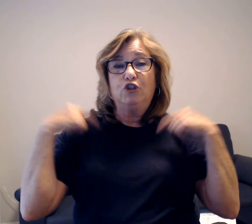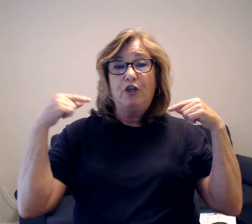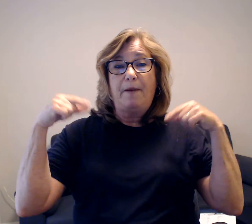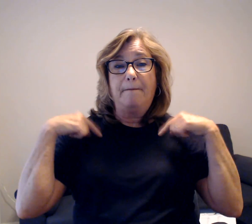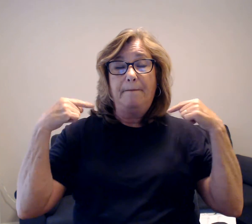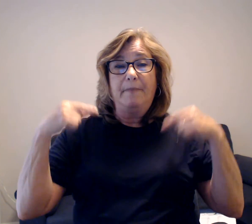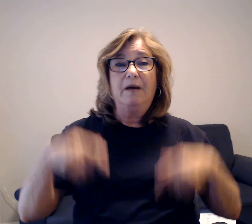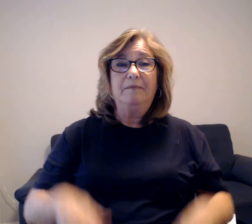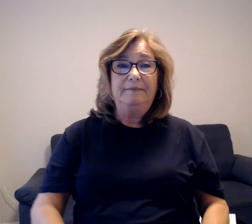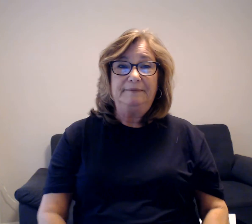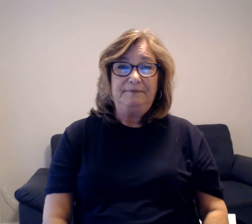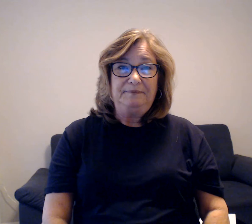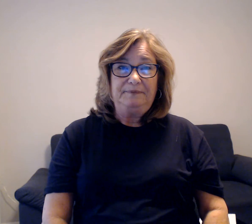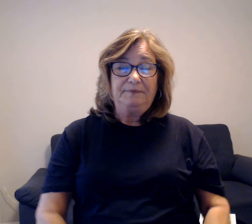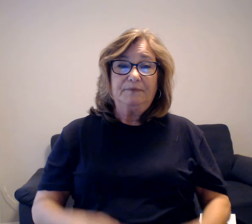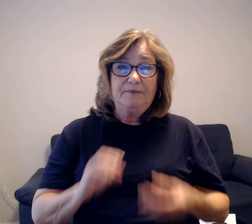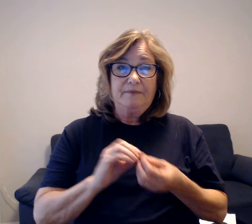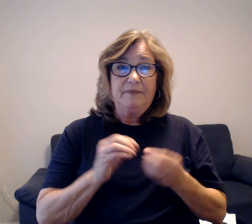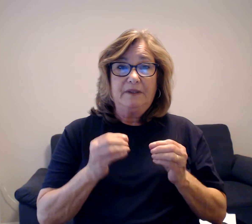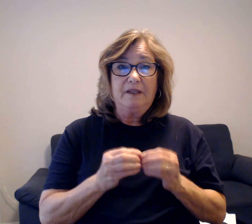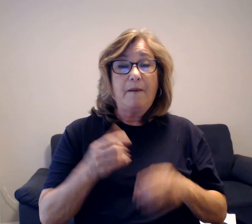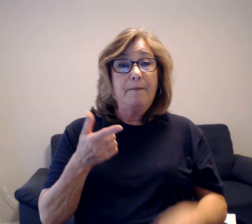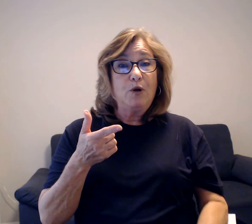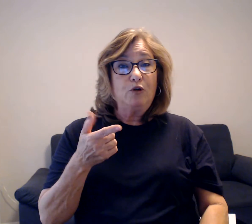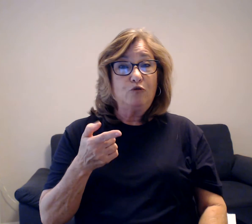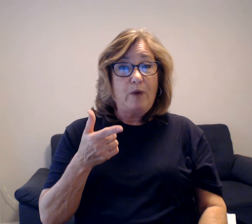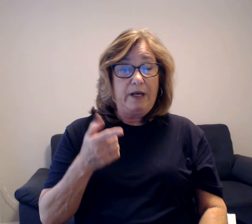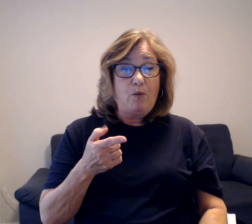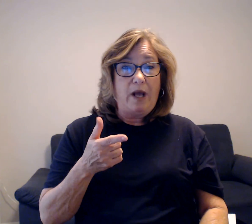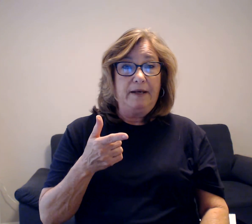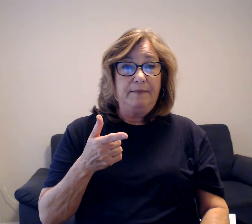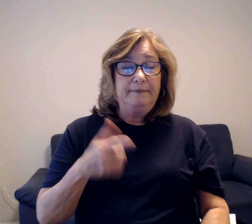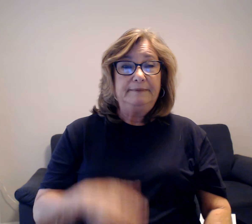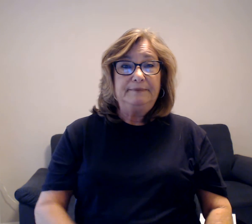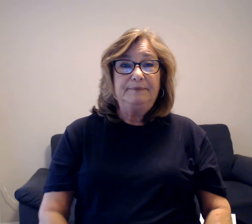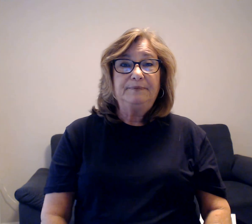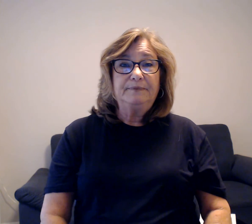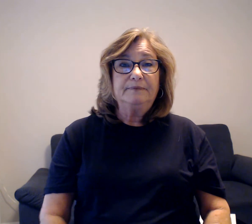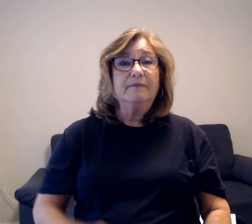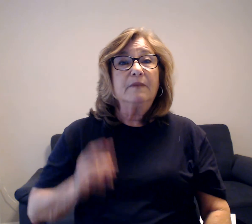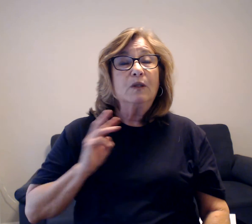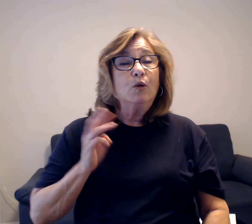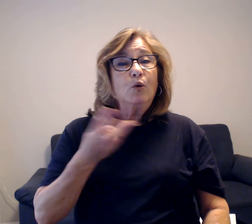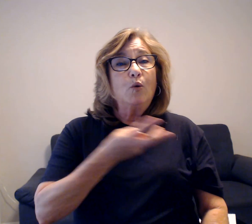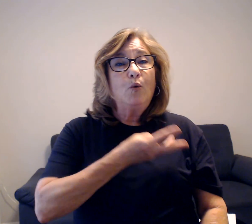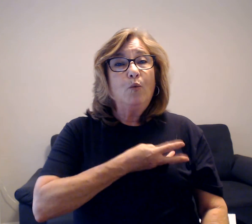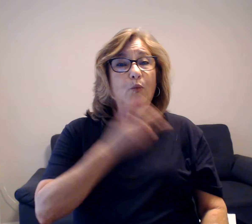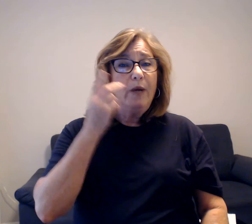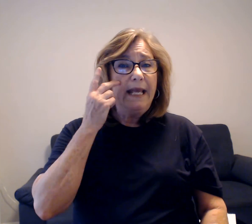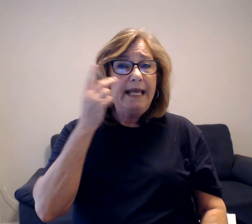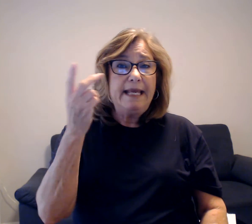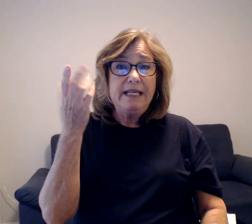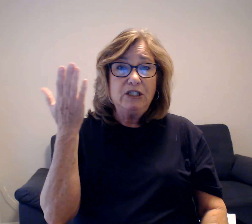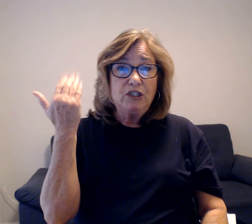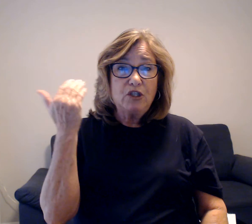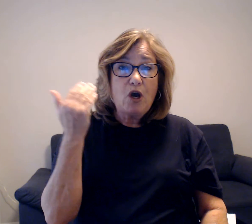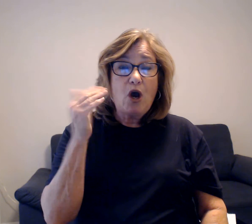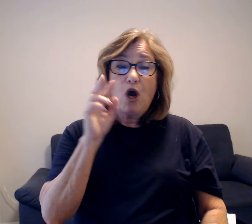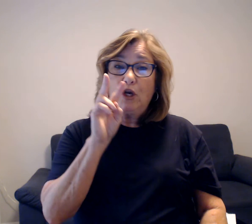Number 21. We saw two deer by the side